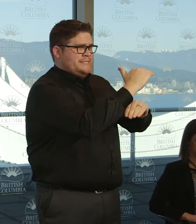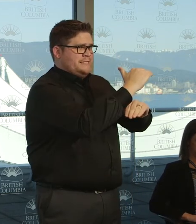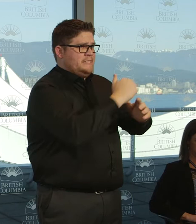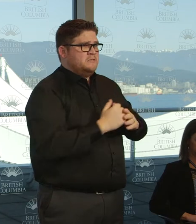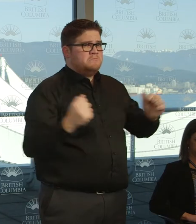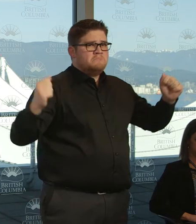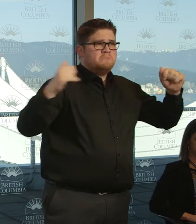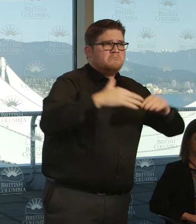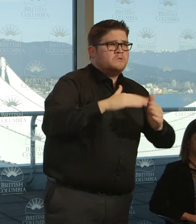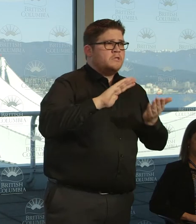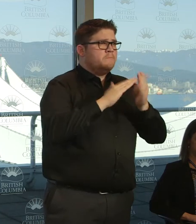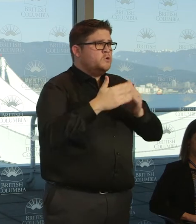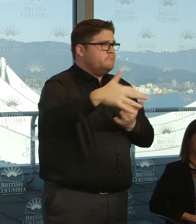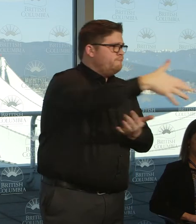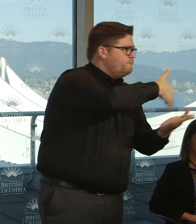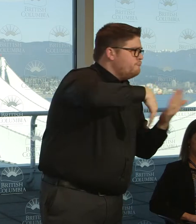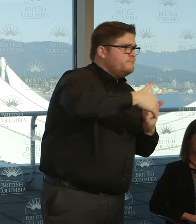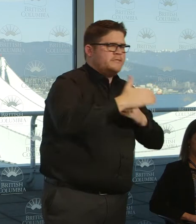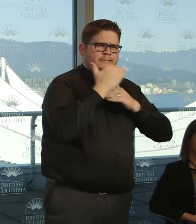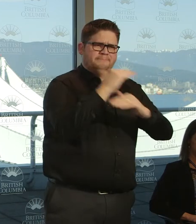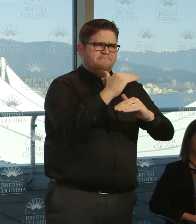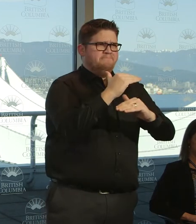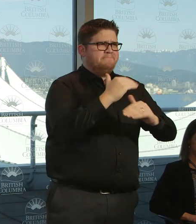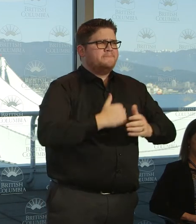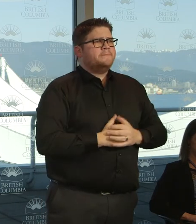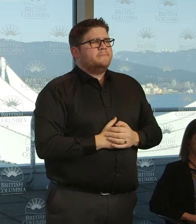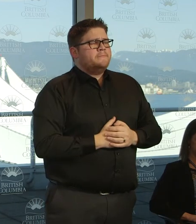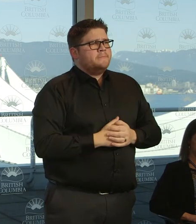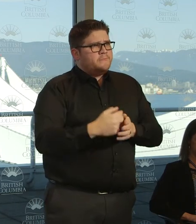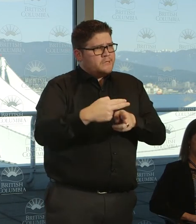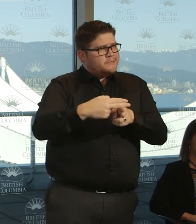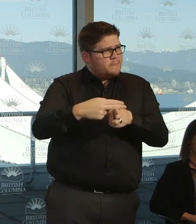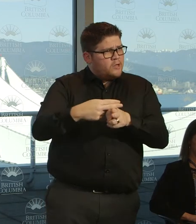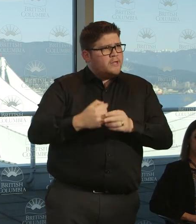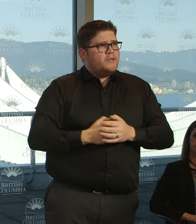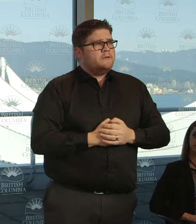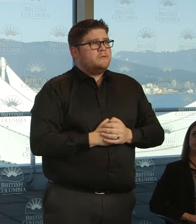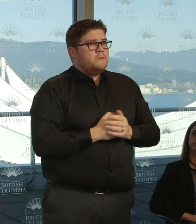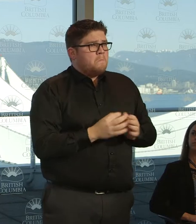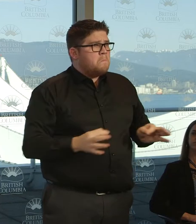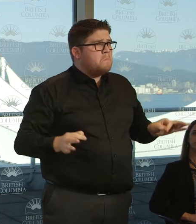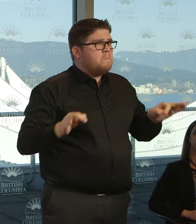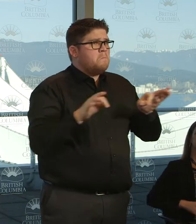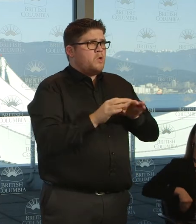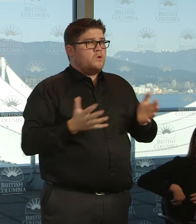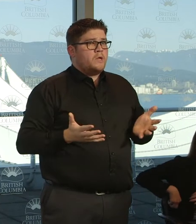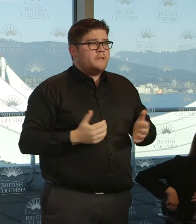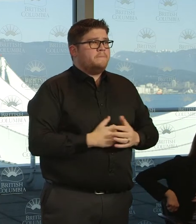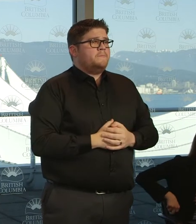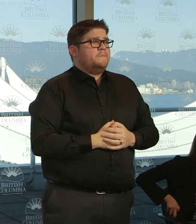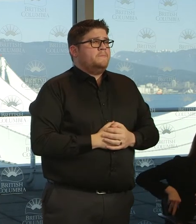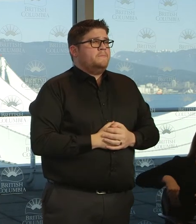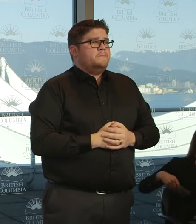These are temporary, but they are extremely important right now. Yesterday I talked a bit about, you know, we're dealing